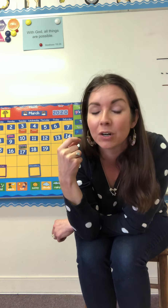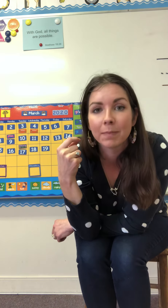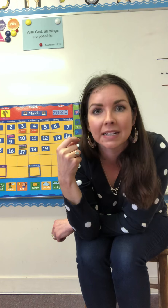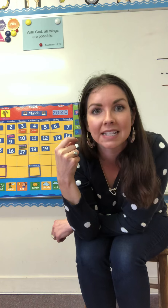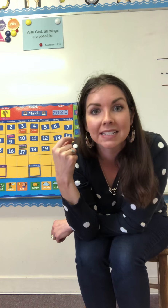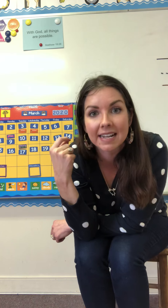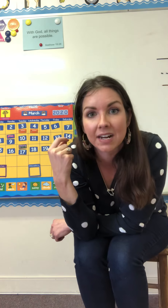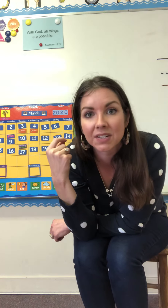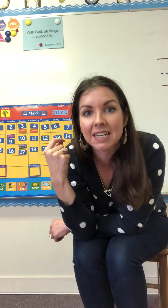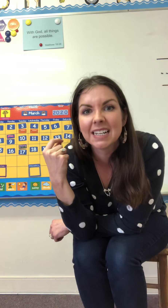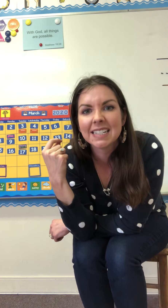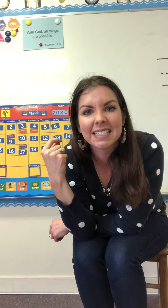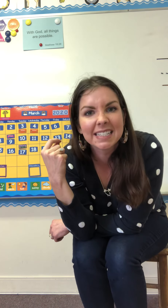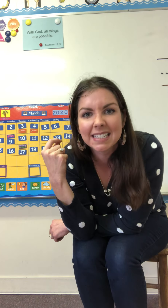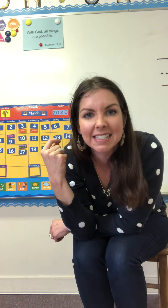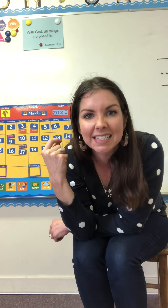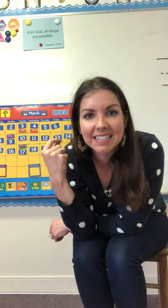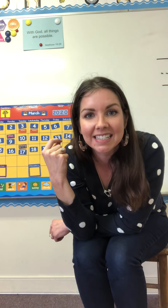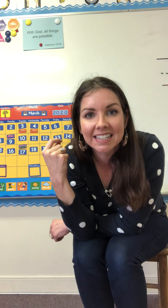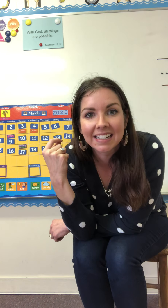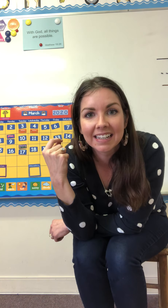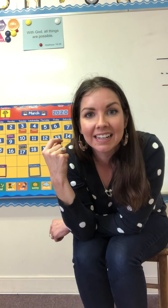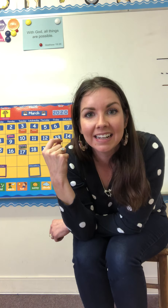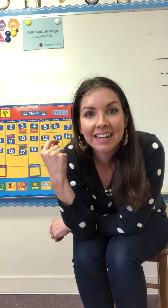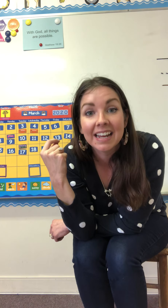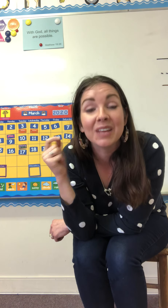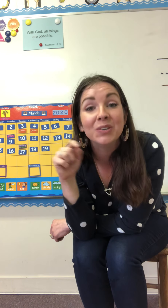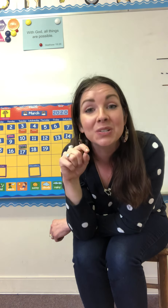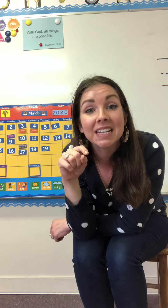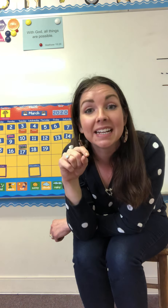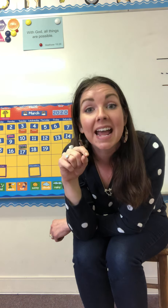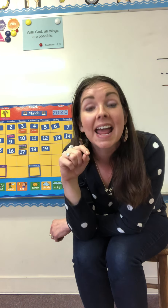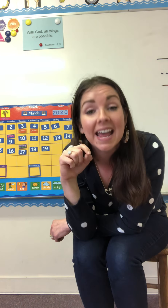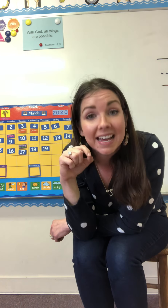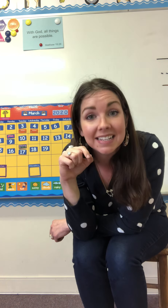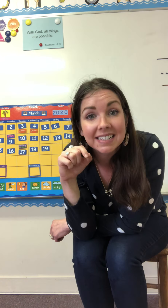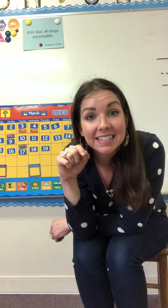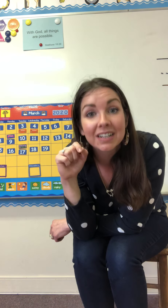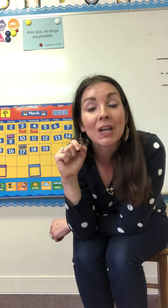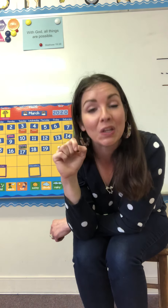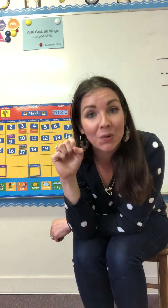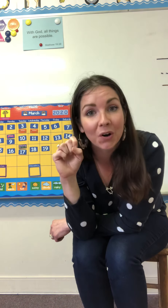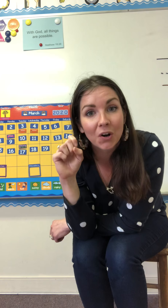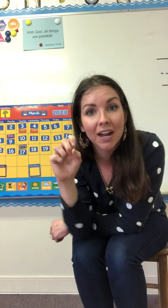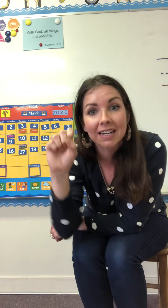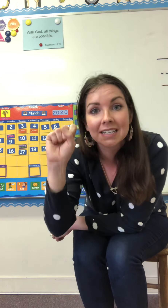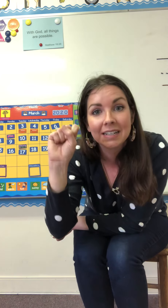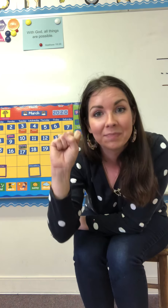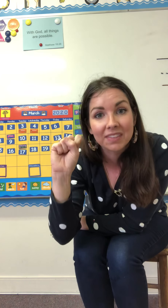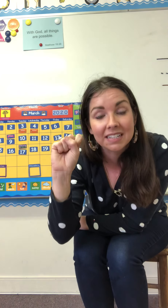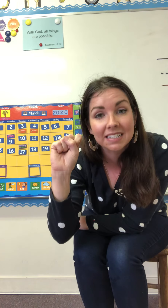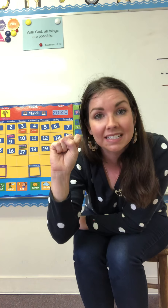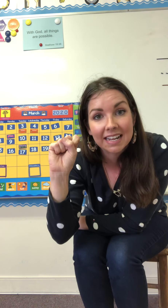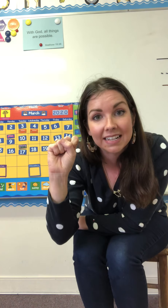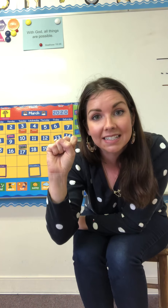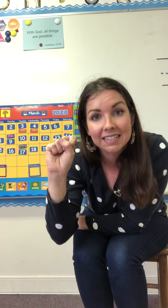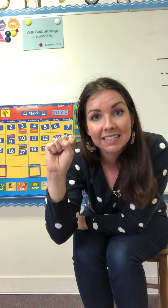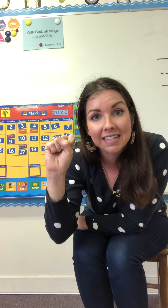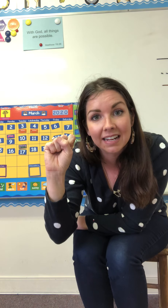makes that sound if you said S you are correct this is S in sign